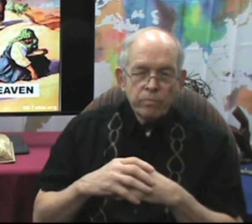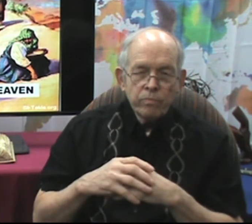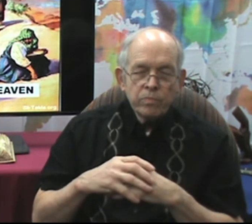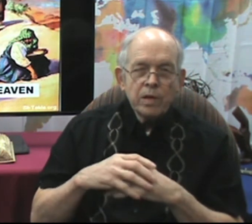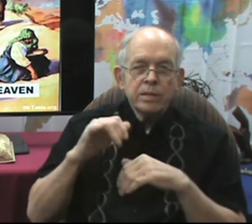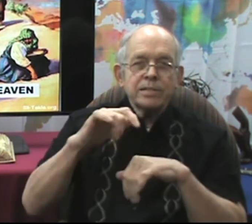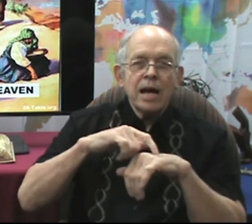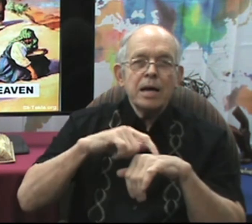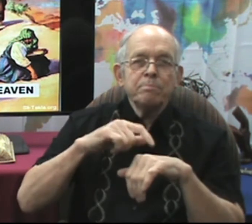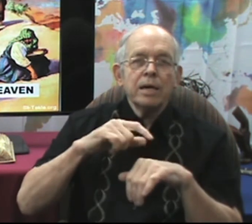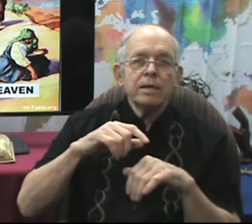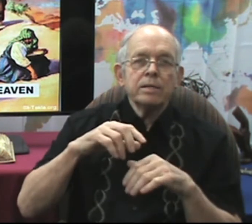That time, uh,